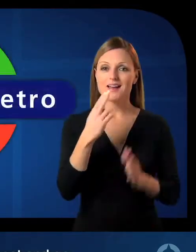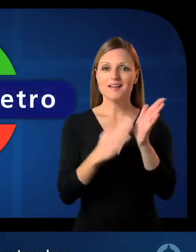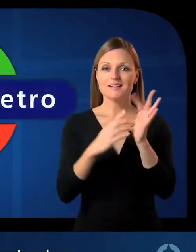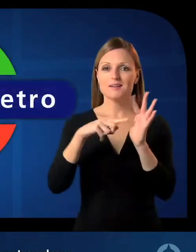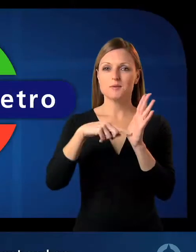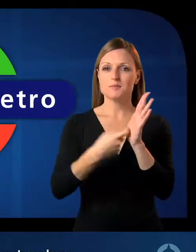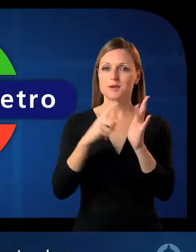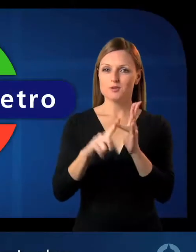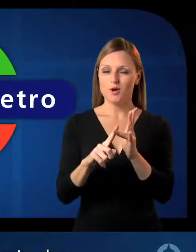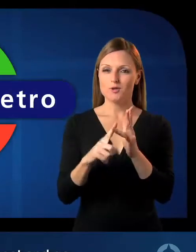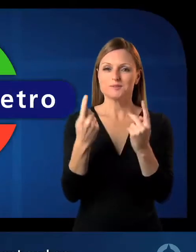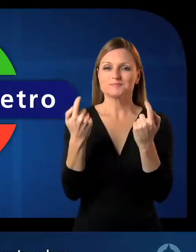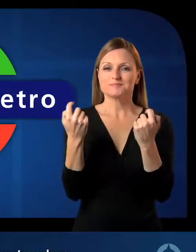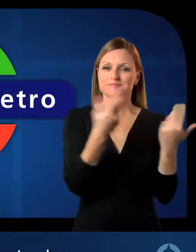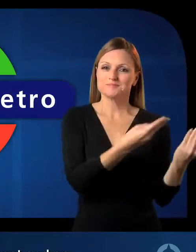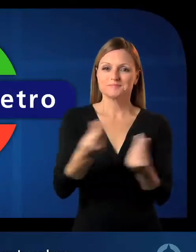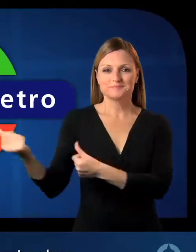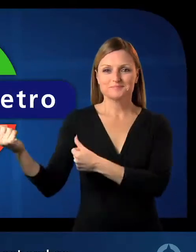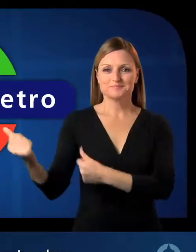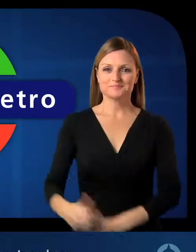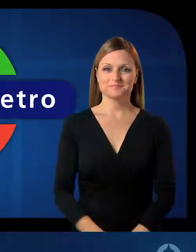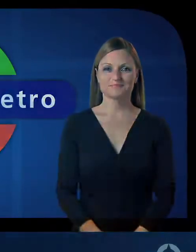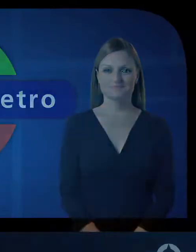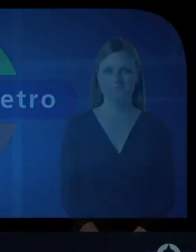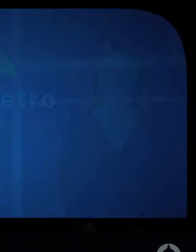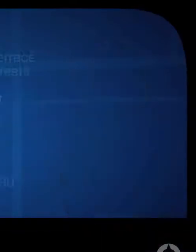Adelaide Metro helping you connect and go.